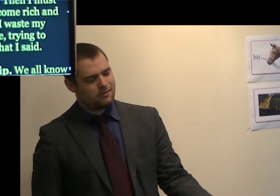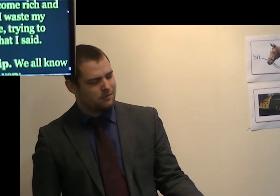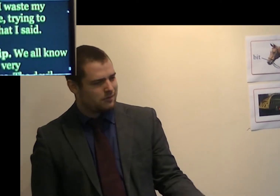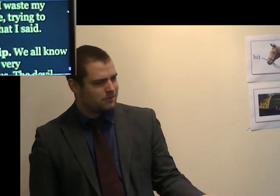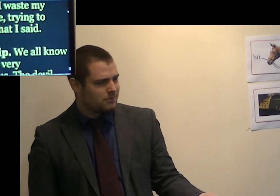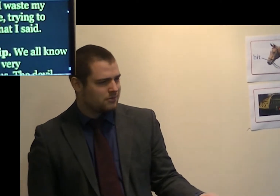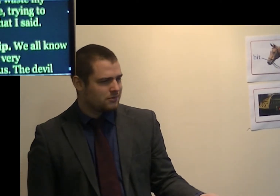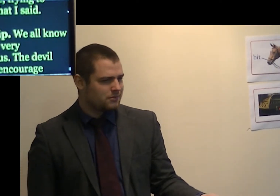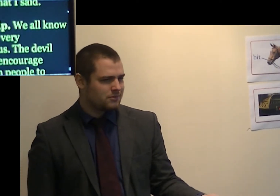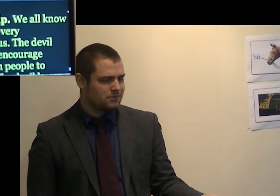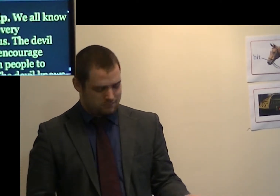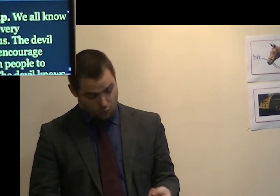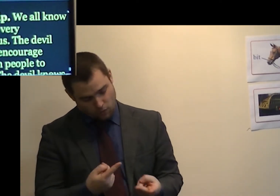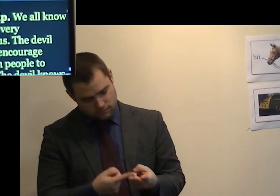Number two. Gossip.